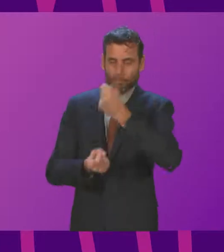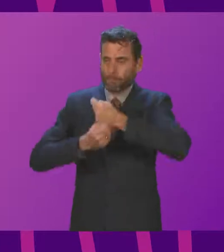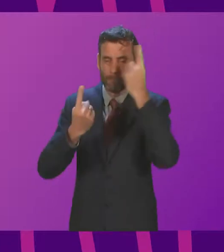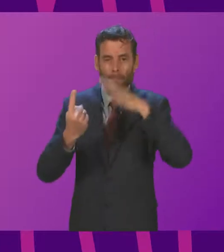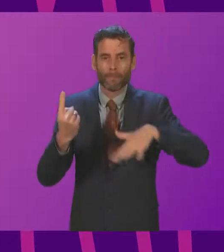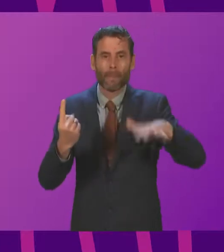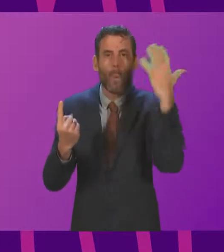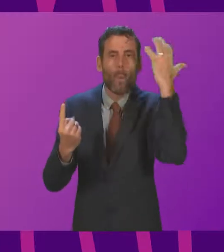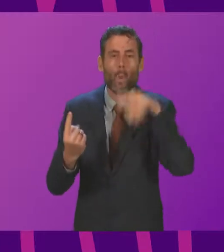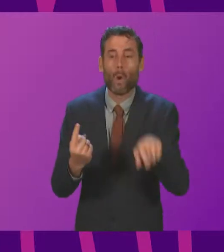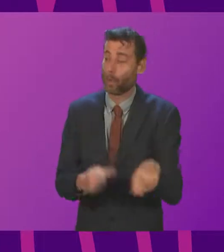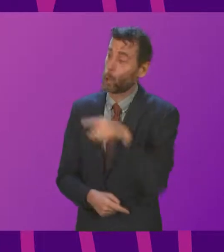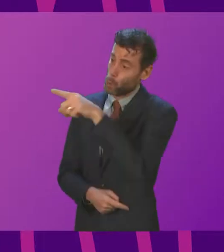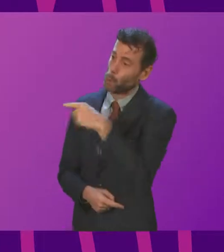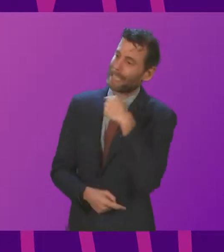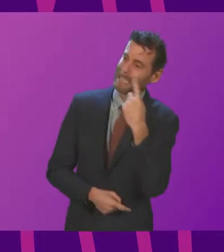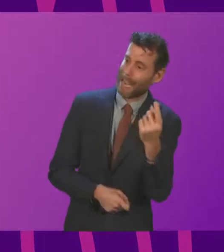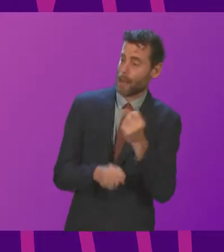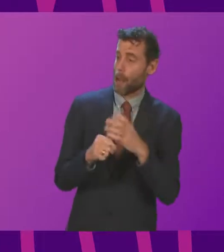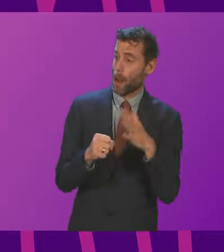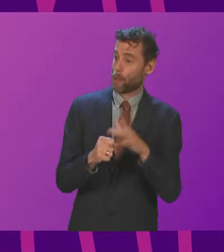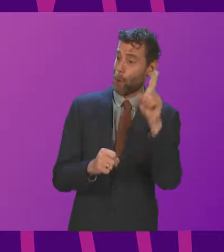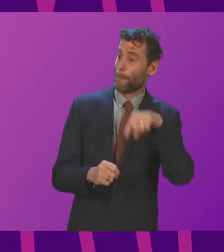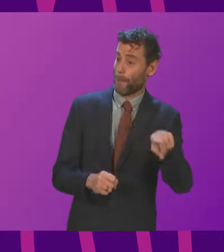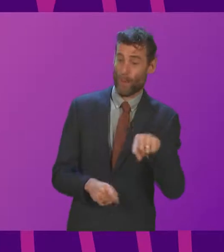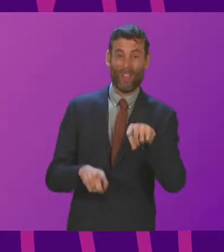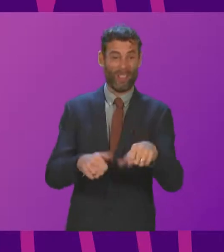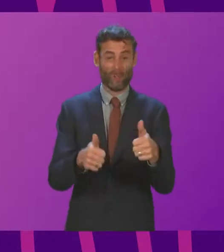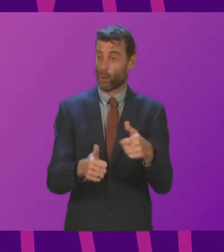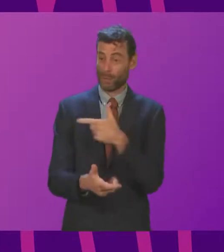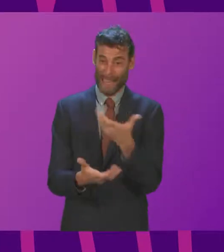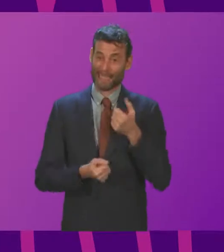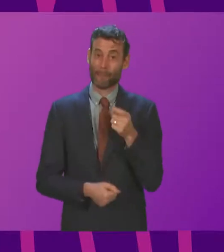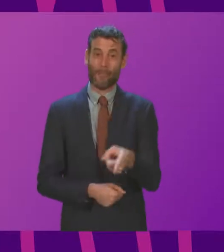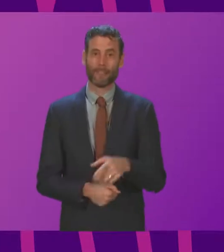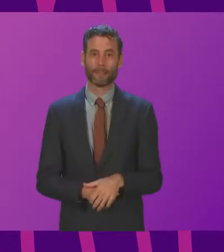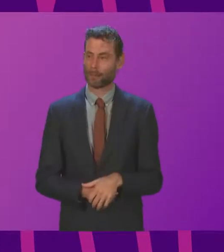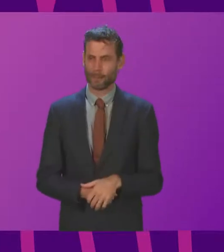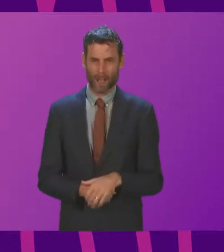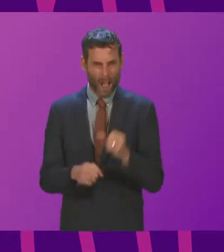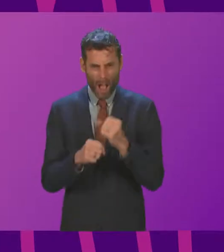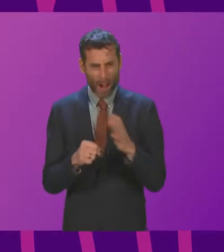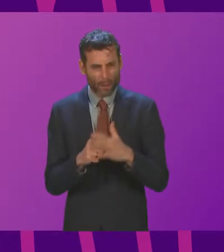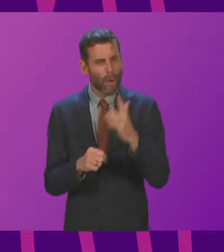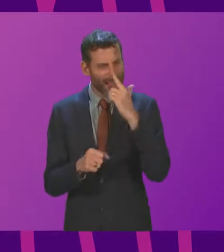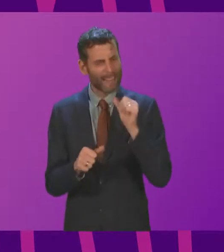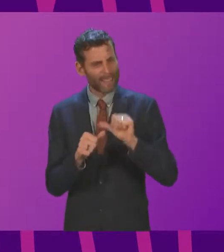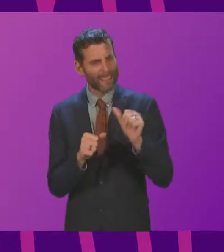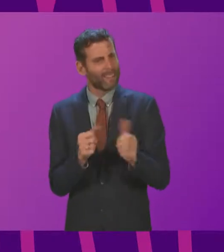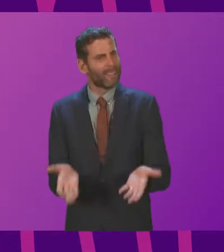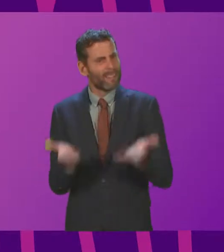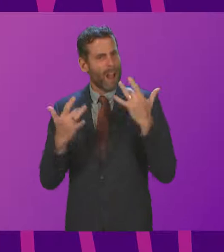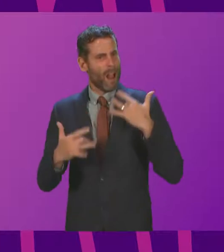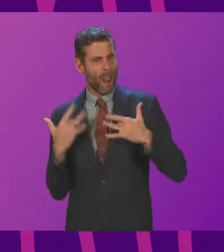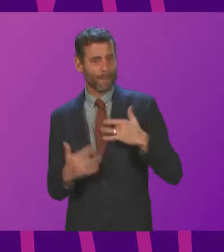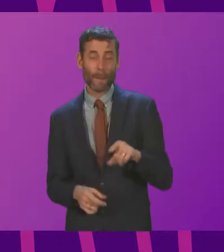is basically saying to Glaswegians, that's just as good as it gets. And that's, frankly, not as good as it gets. She talks about talking to people that are world leaders. These are people